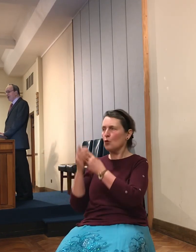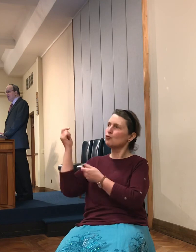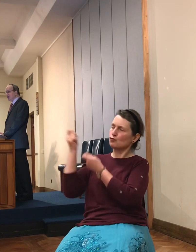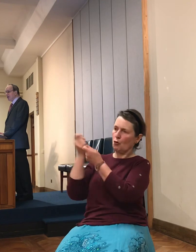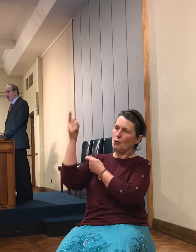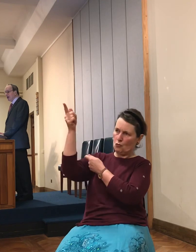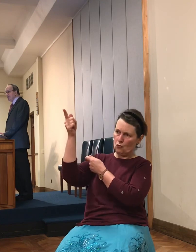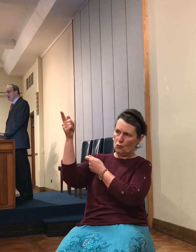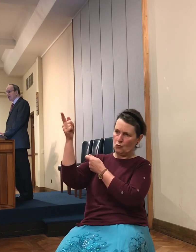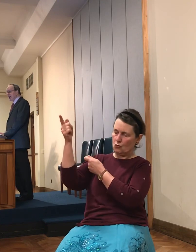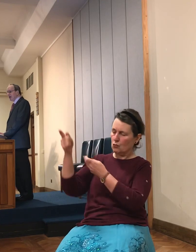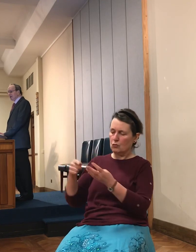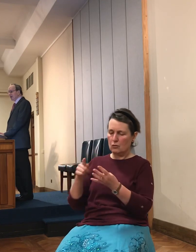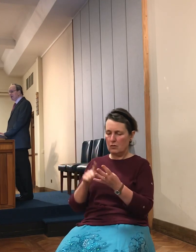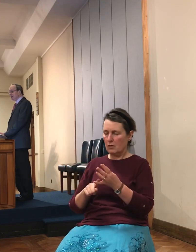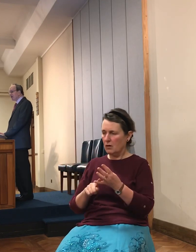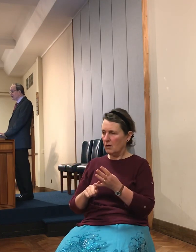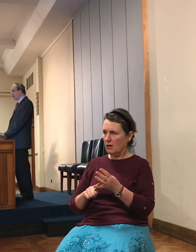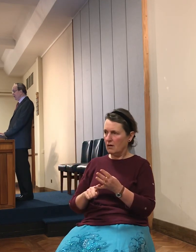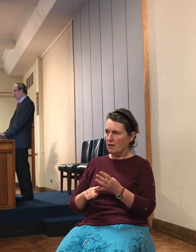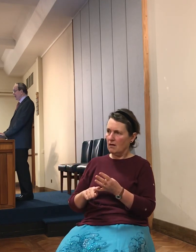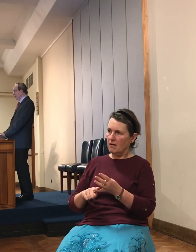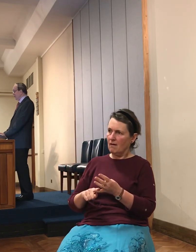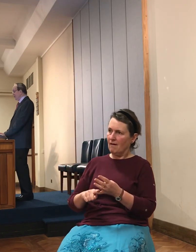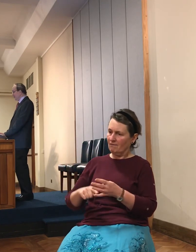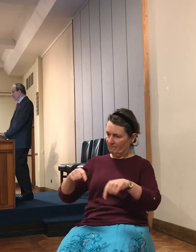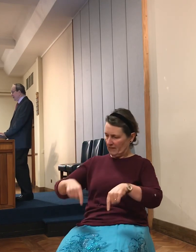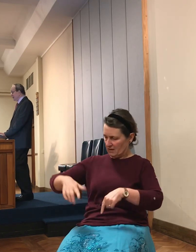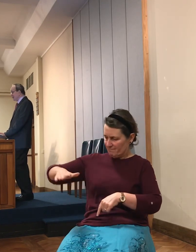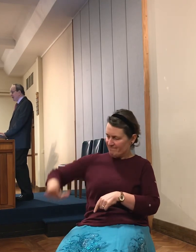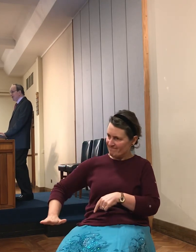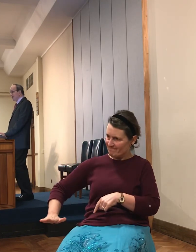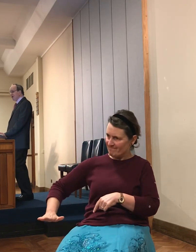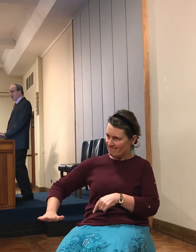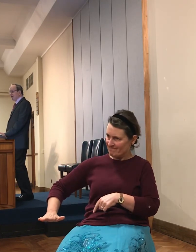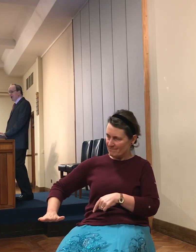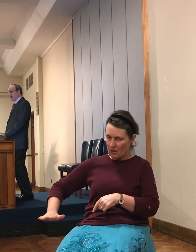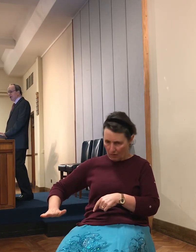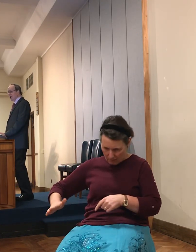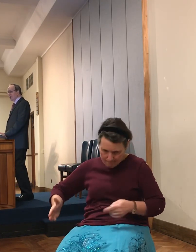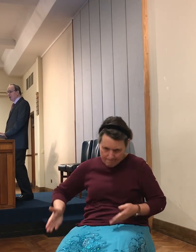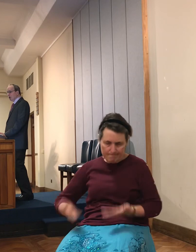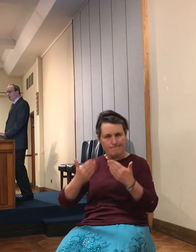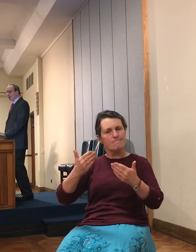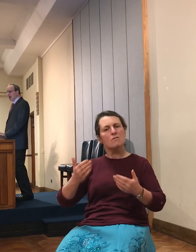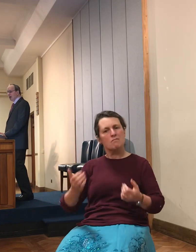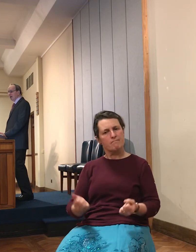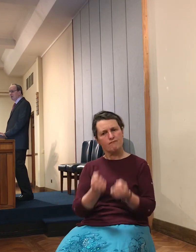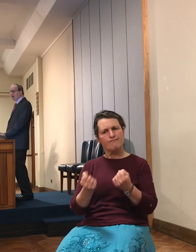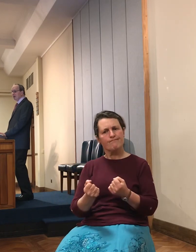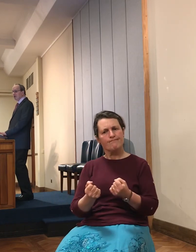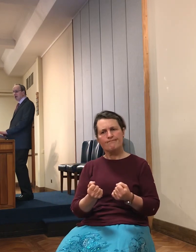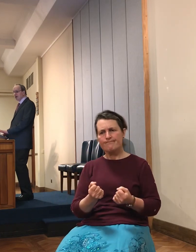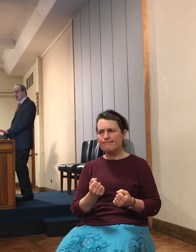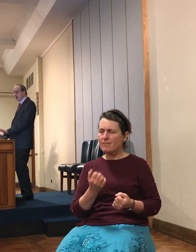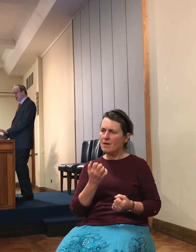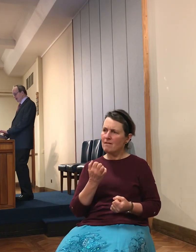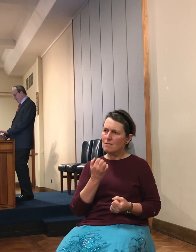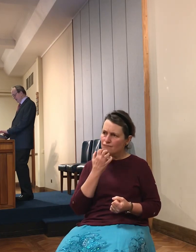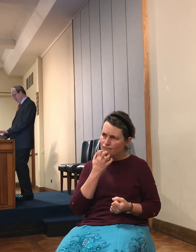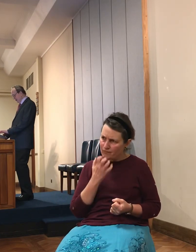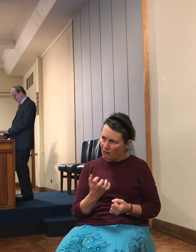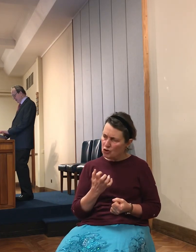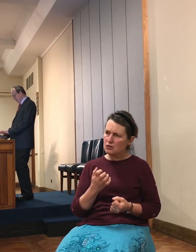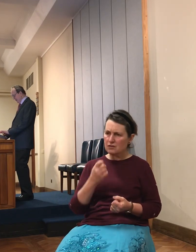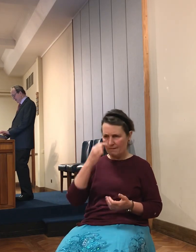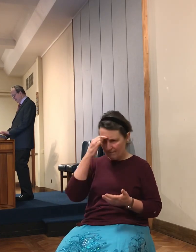of the defeated kings, the necessity of building courage and faith all the time right through